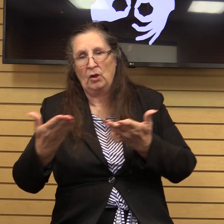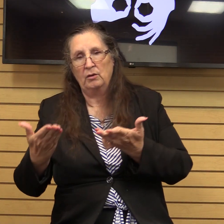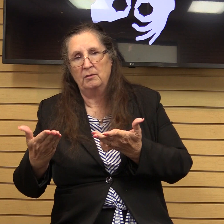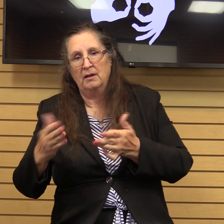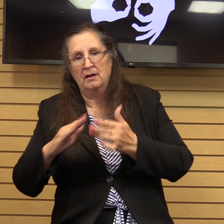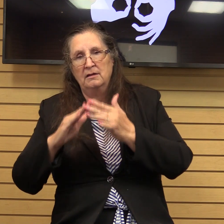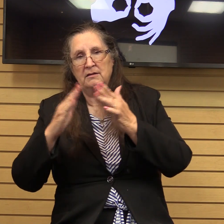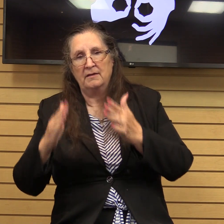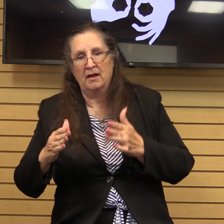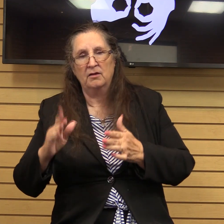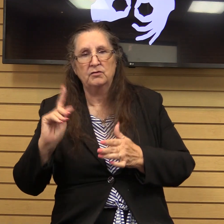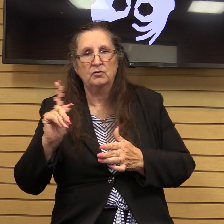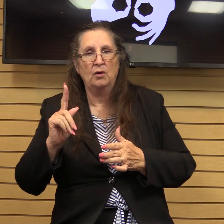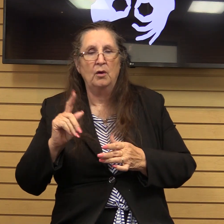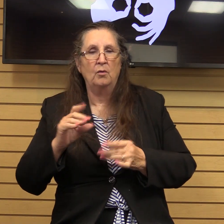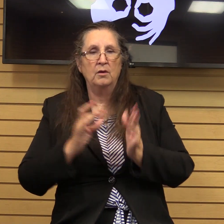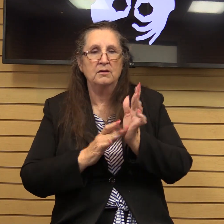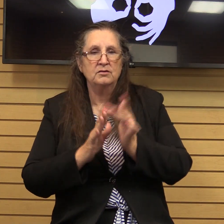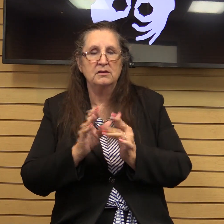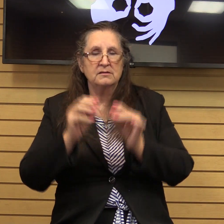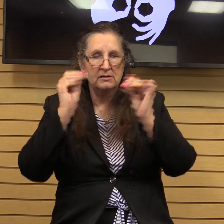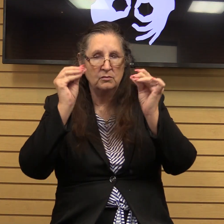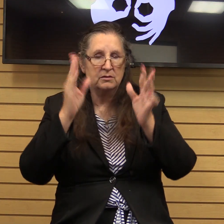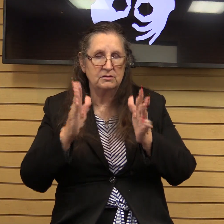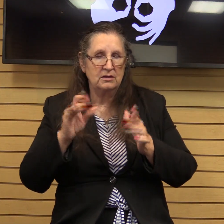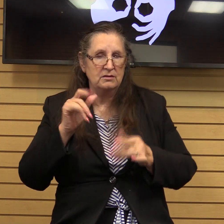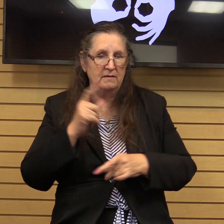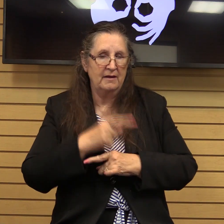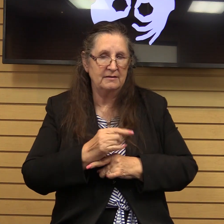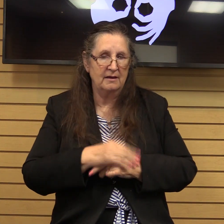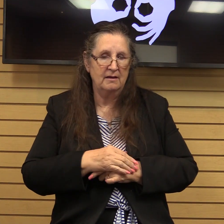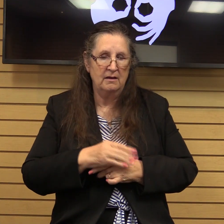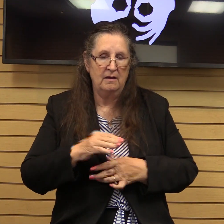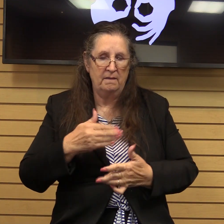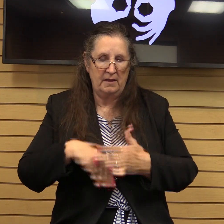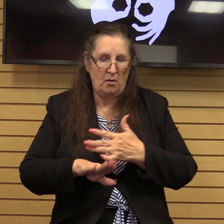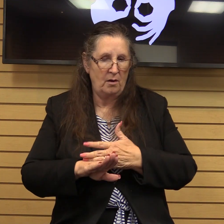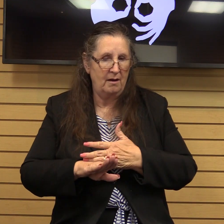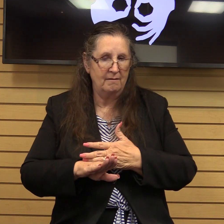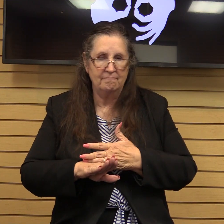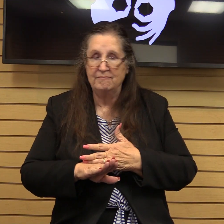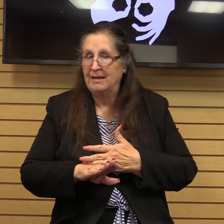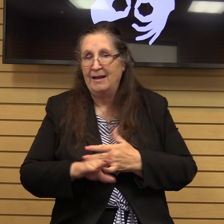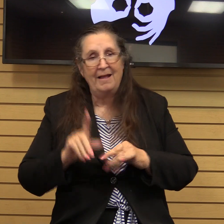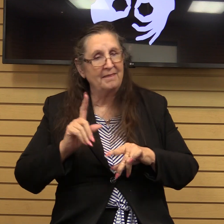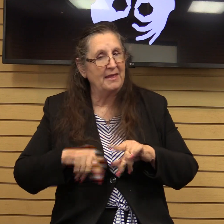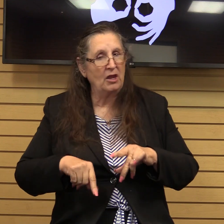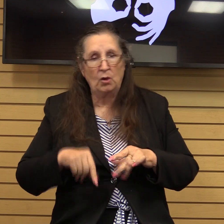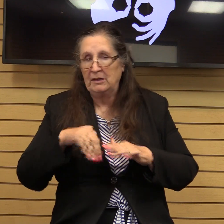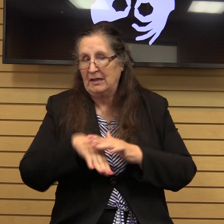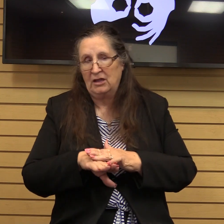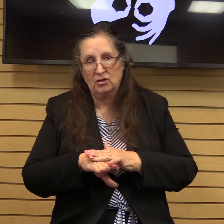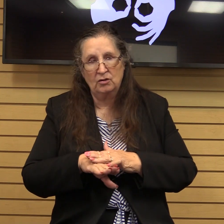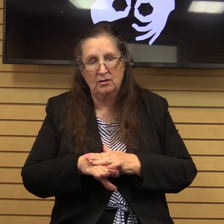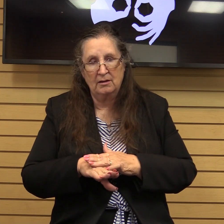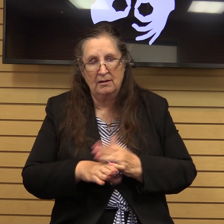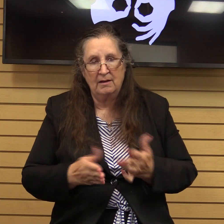house where Jesus was teaching and when they arrived they couldn't get close so they lifted the panels of the roof